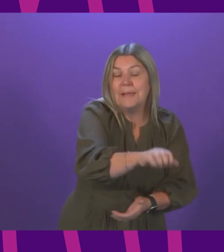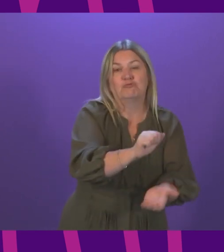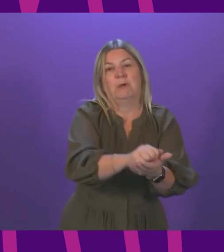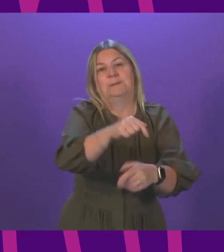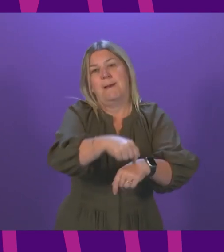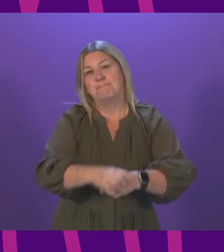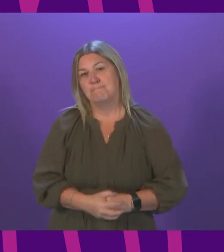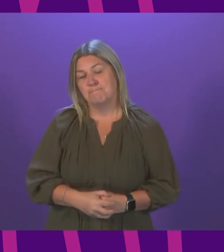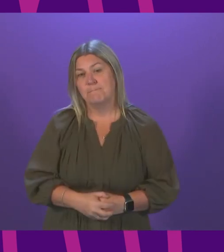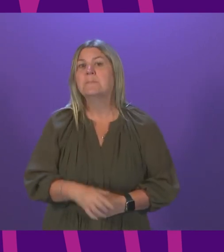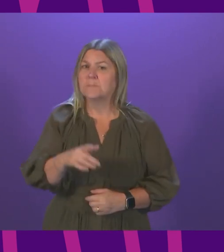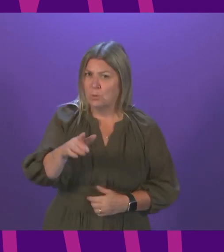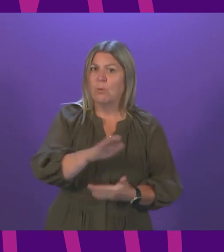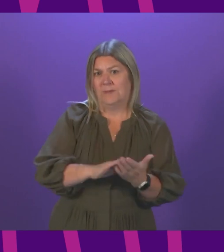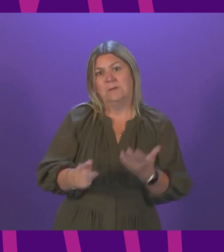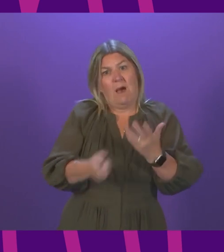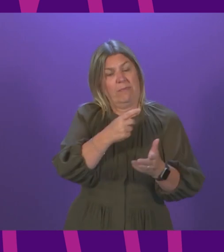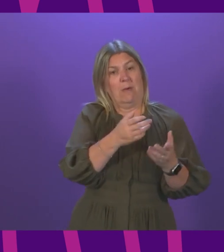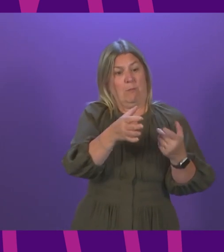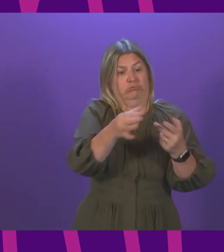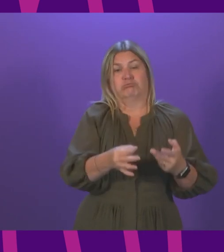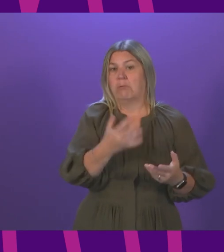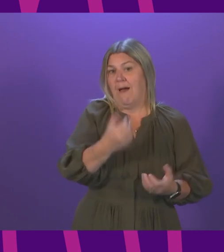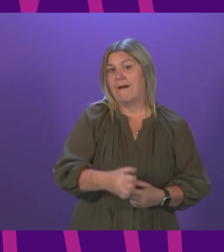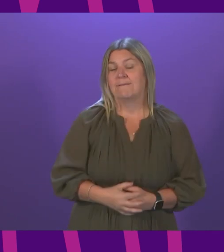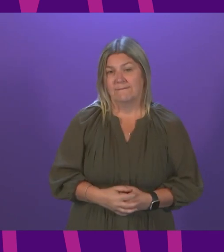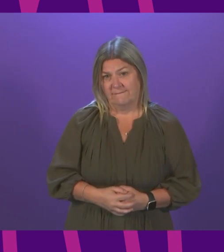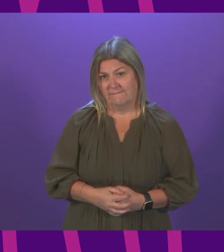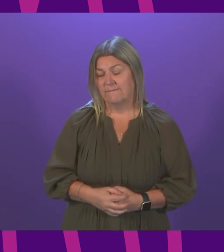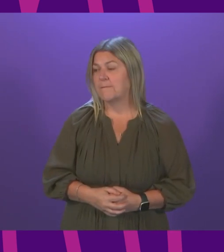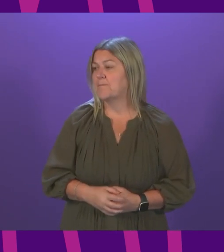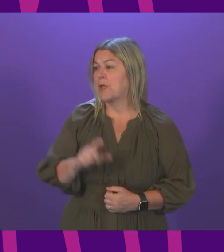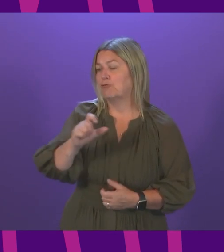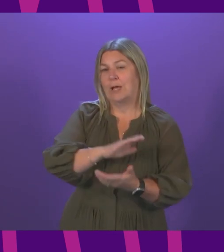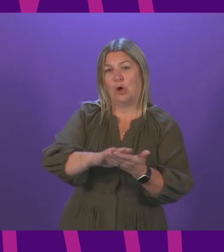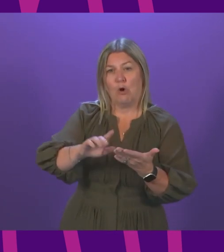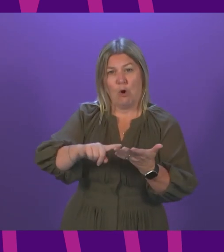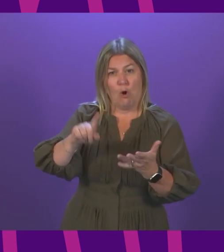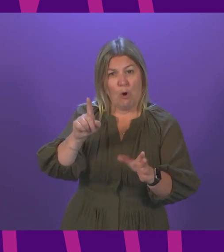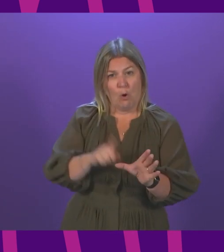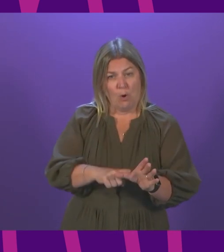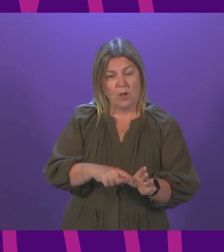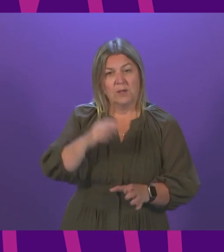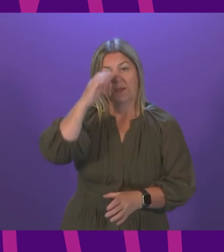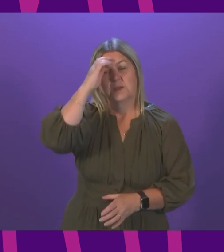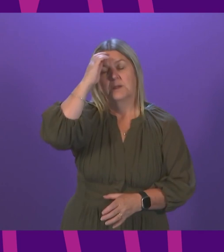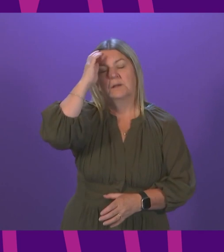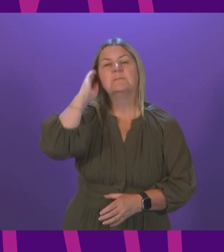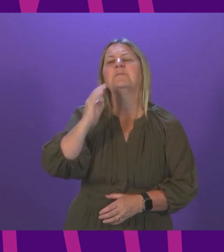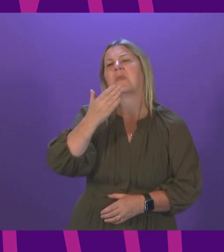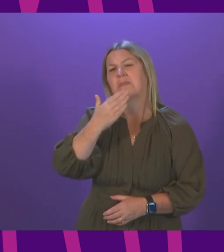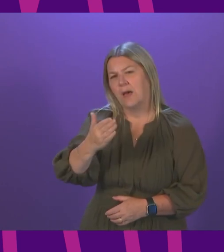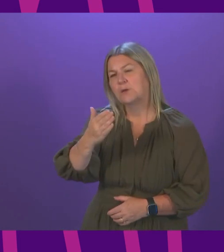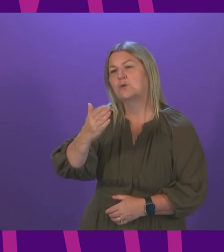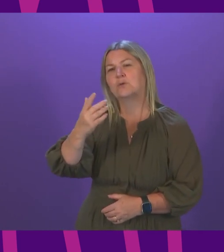that will have an immediate impact in this regard. Craig Hoy, to be followed by Colin Smith. Thank you, Deputy Presiding Officer. Can I thank the Minister for